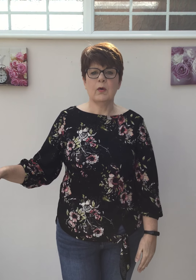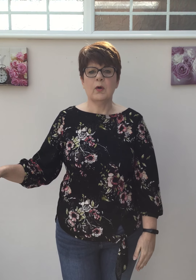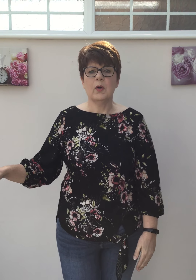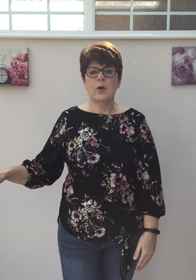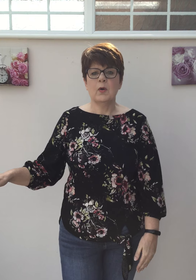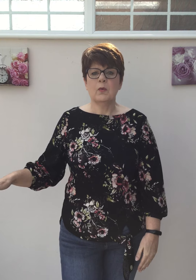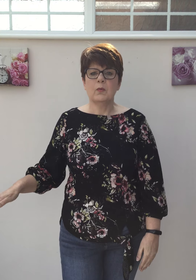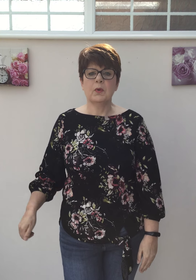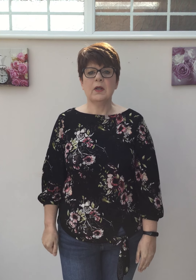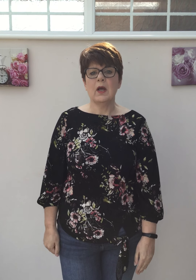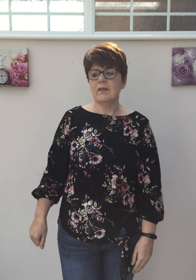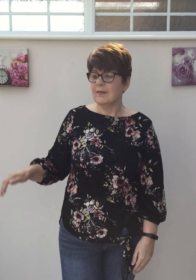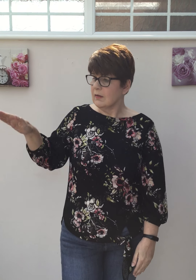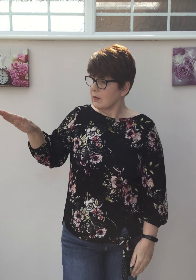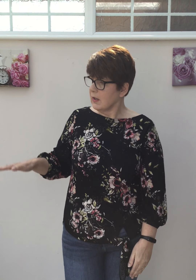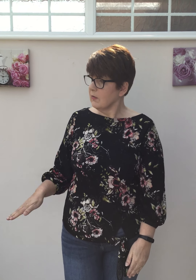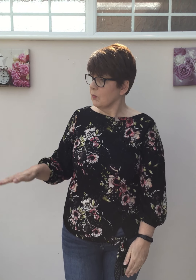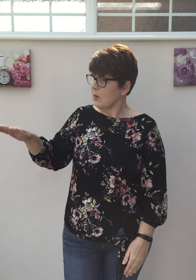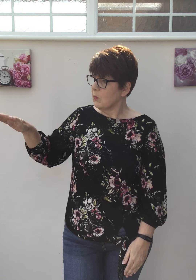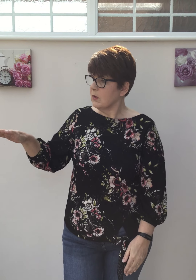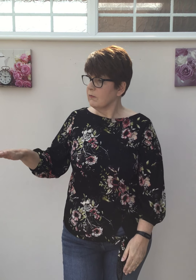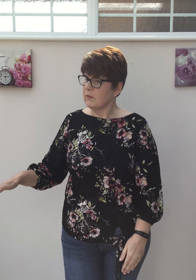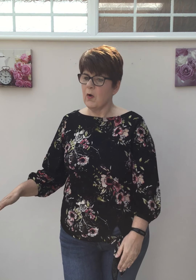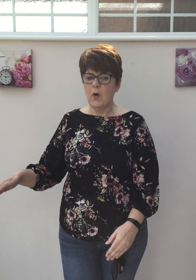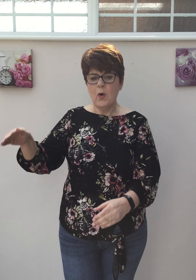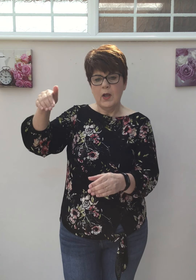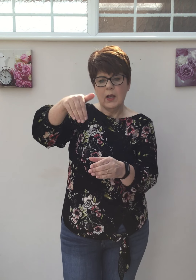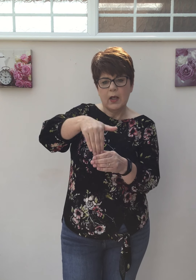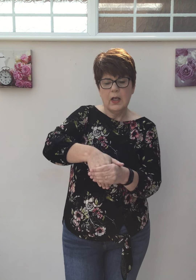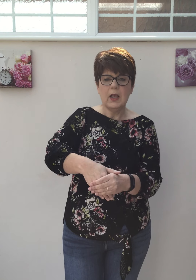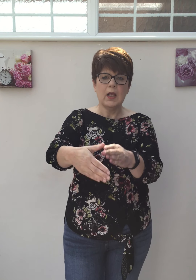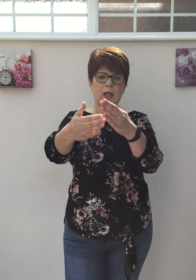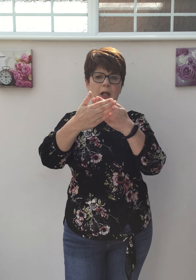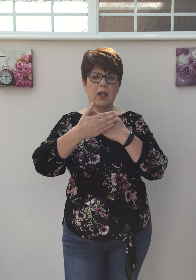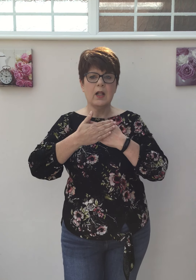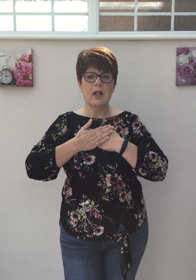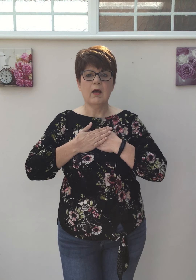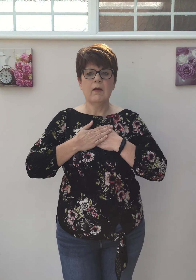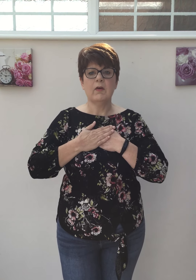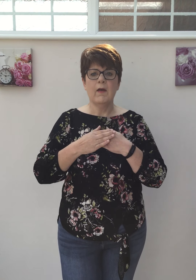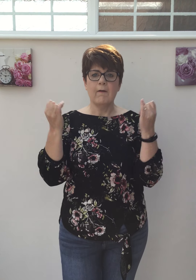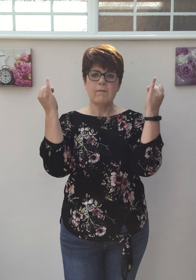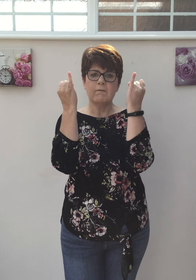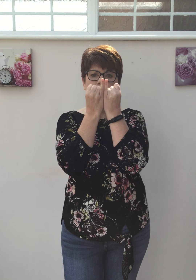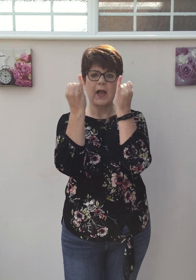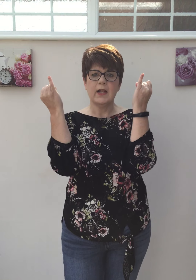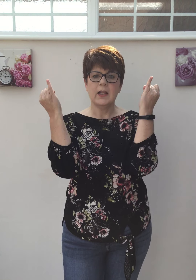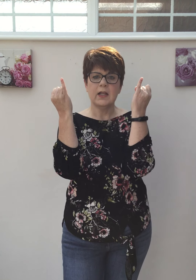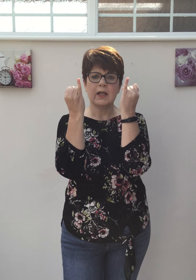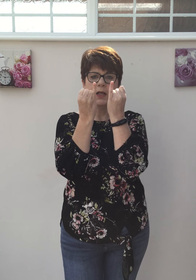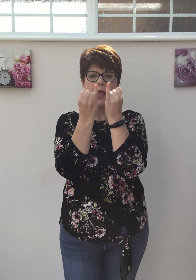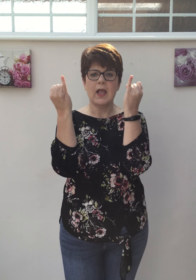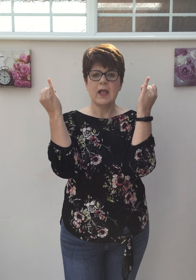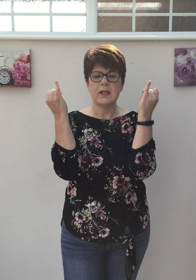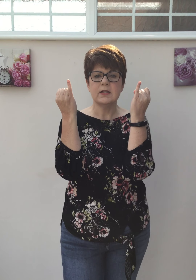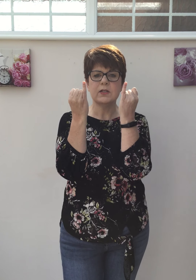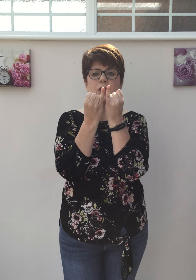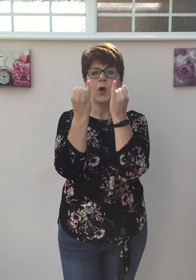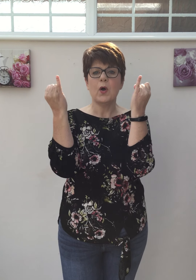If only I feel kids But we're so in love Fighting against the